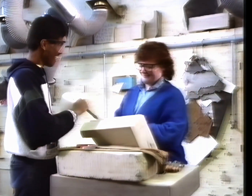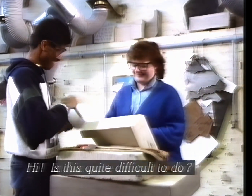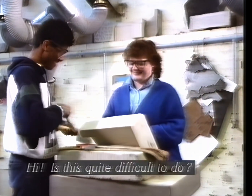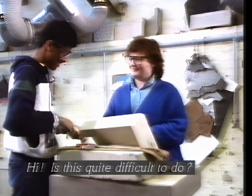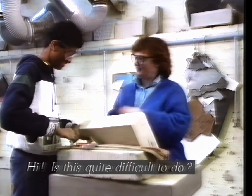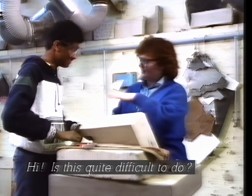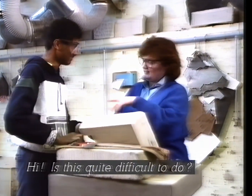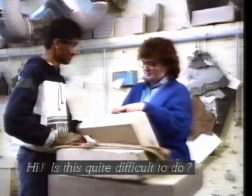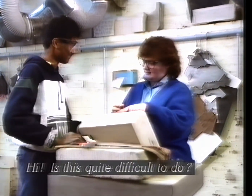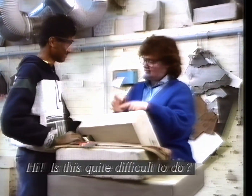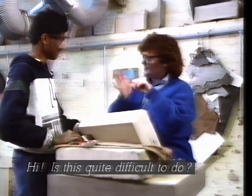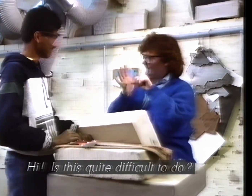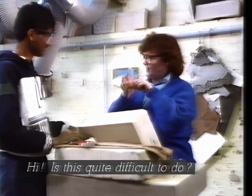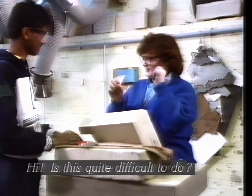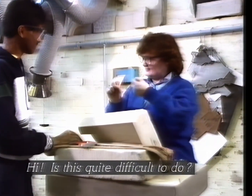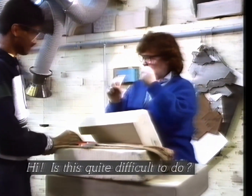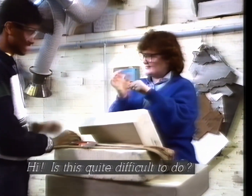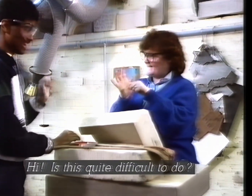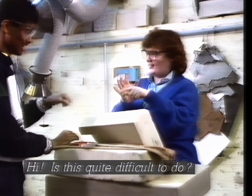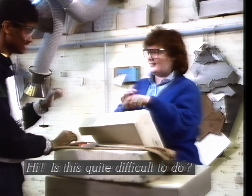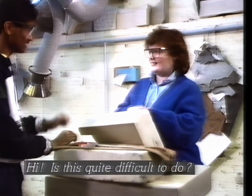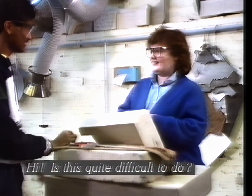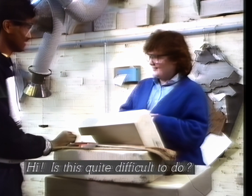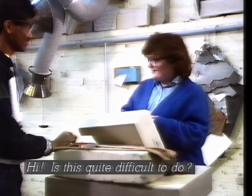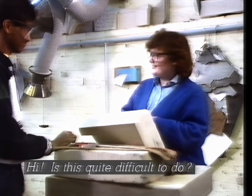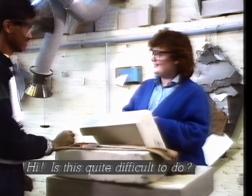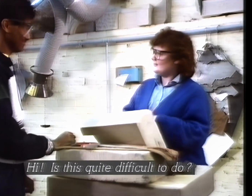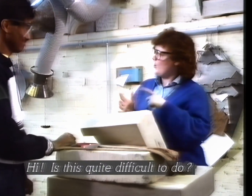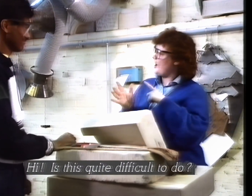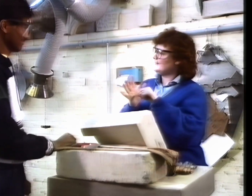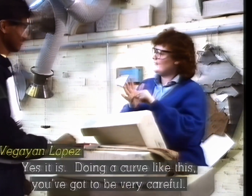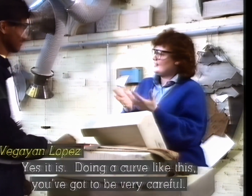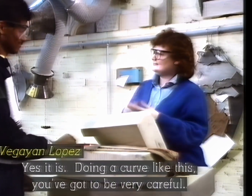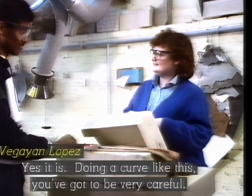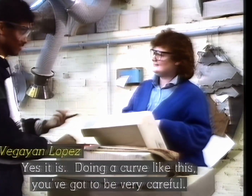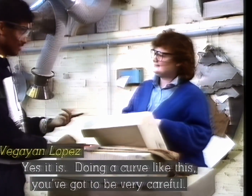Hi there. Hi. Now, is this quite difficult to do? Yes, it is. Well, why?